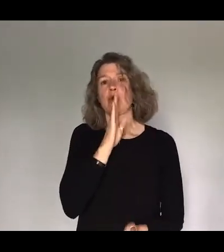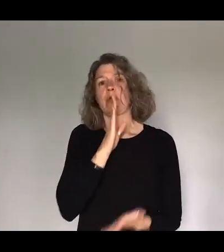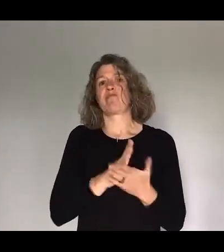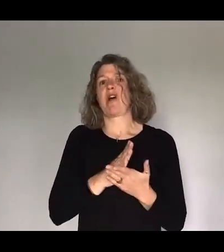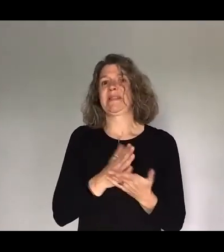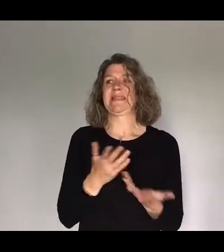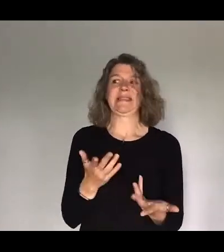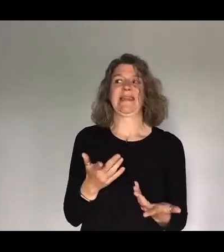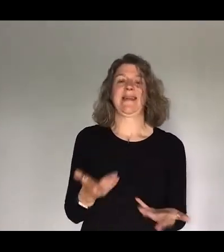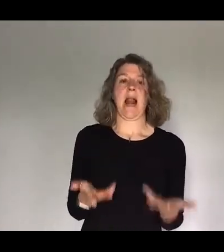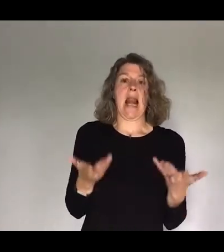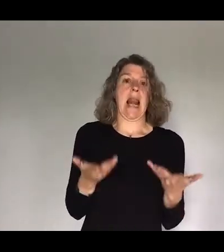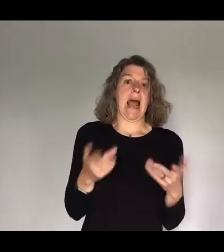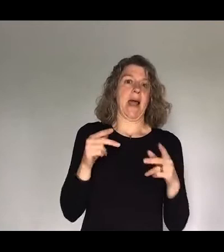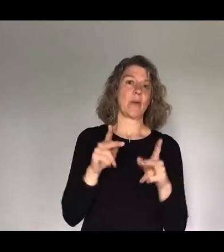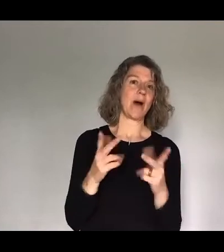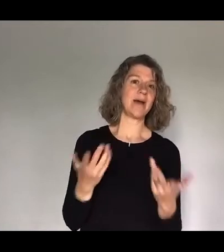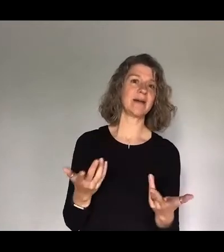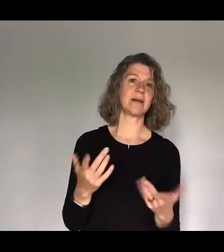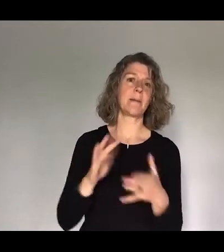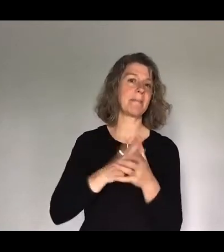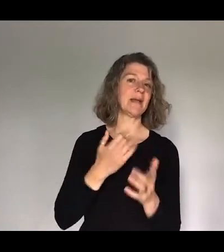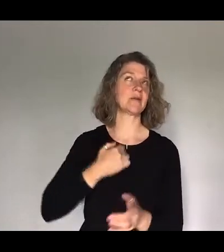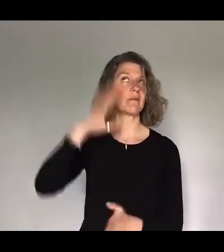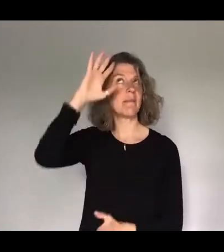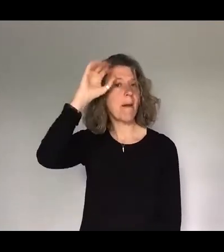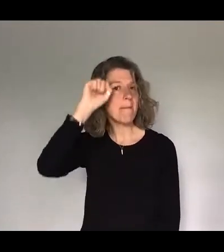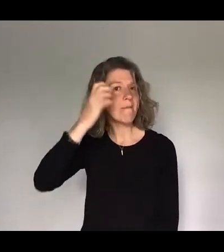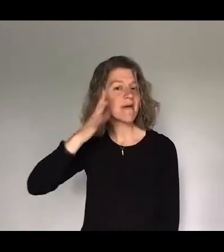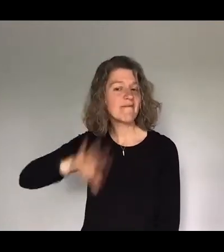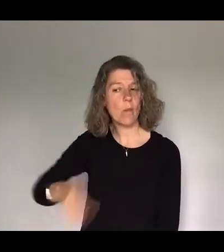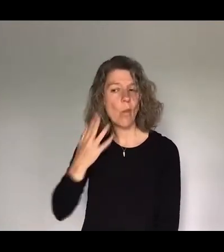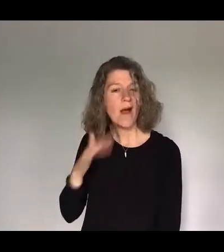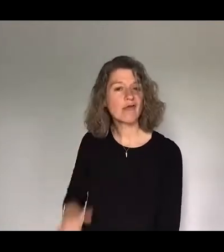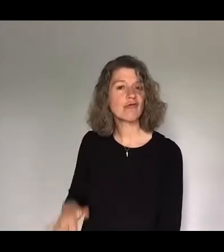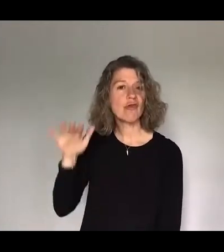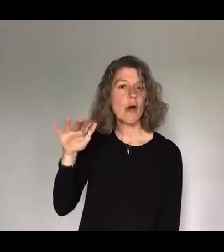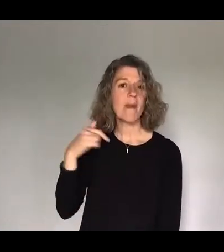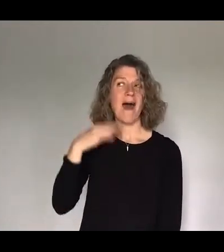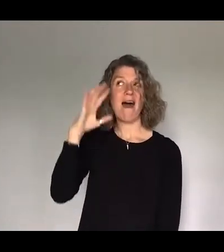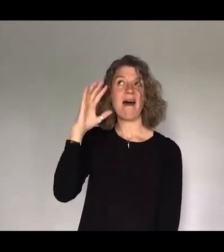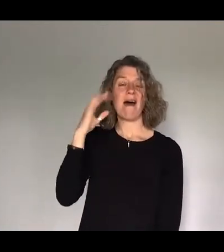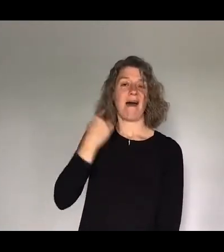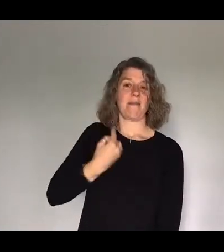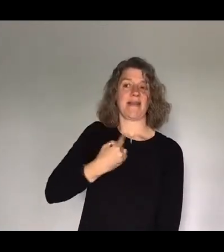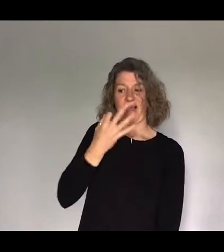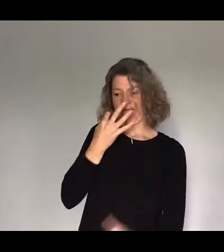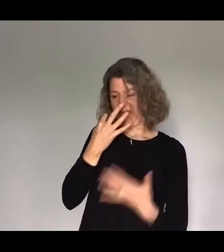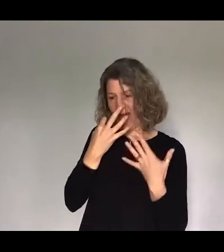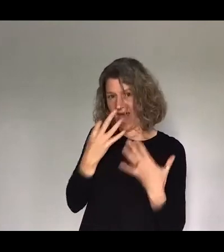because I have some things kind of ingrained in my memory from growing up I remember being eight years old and sitting in my bedroom